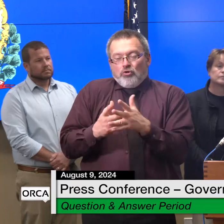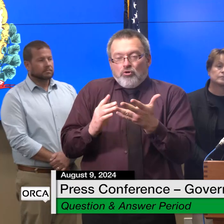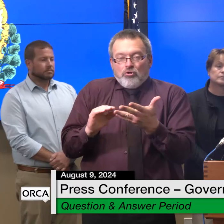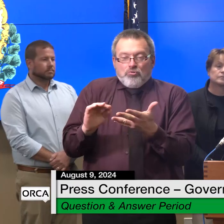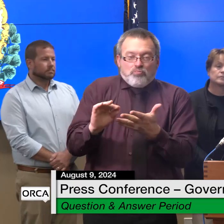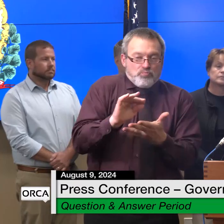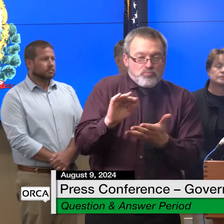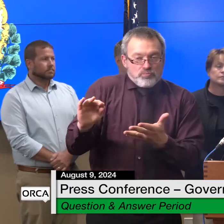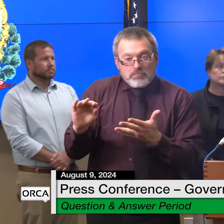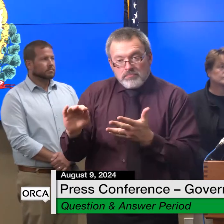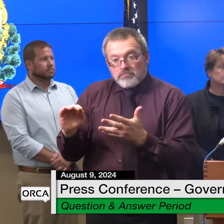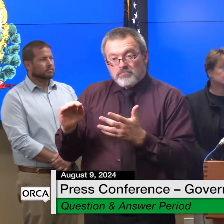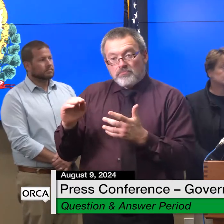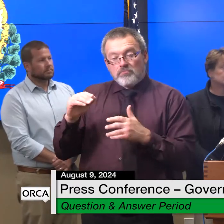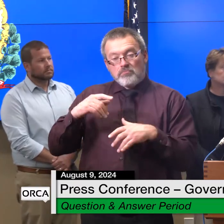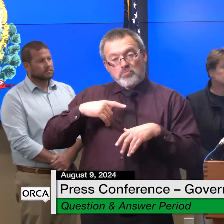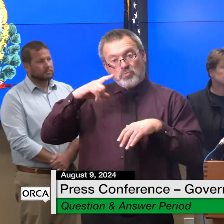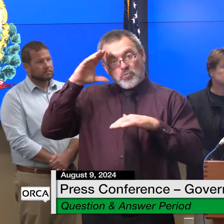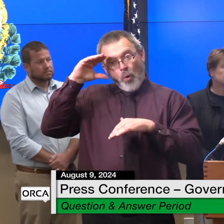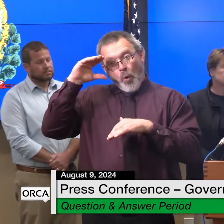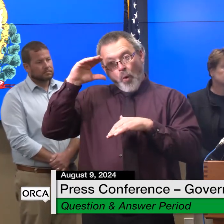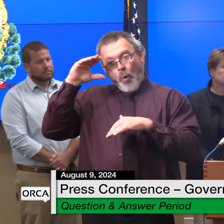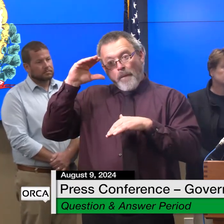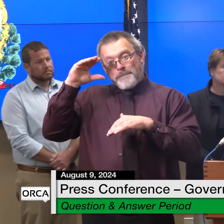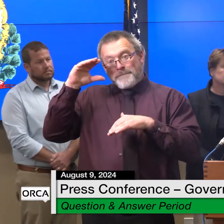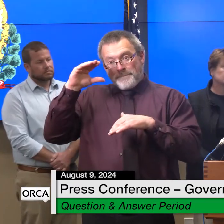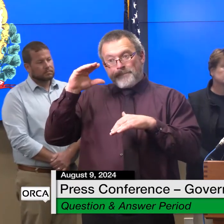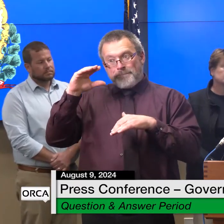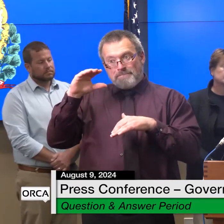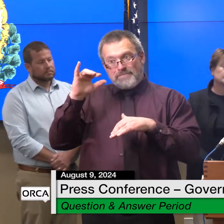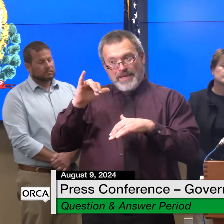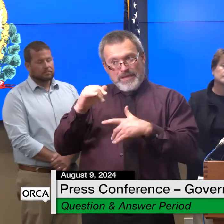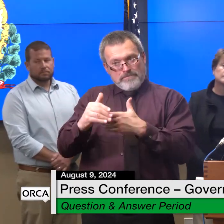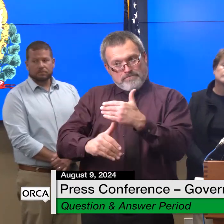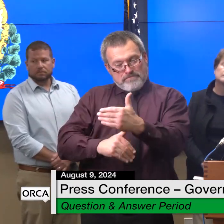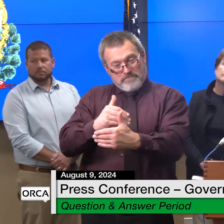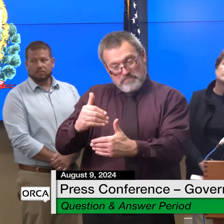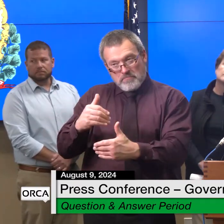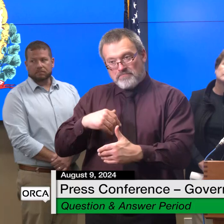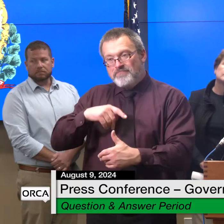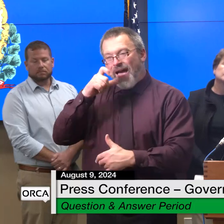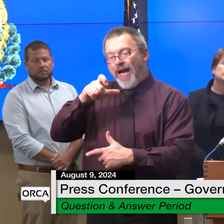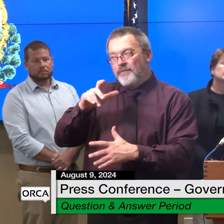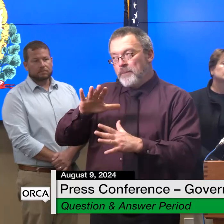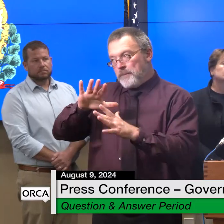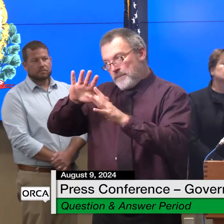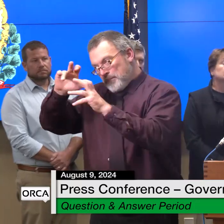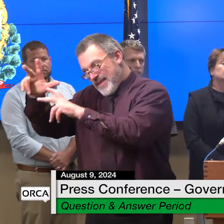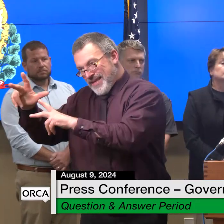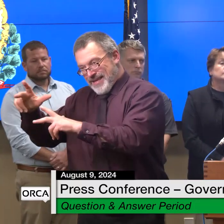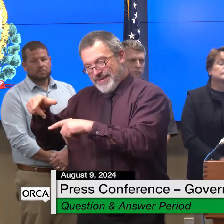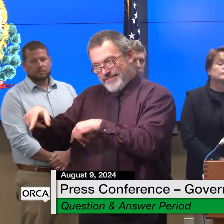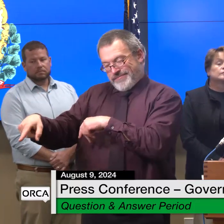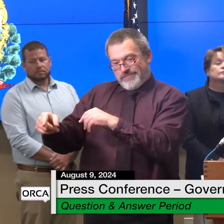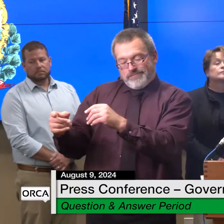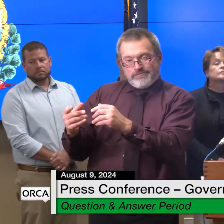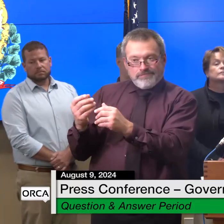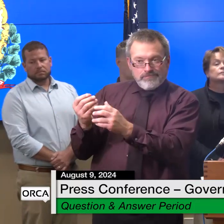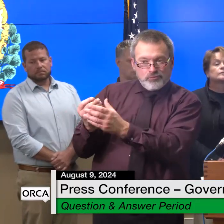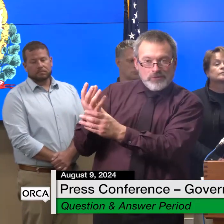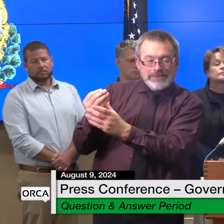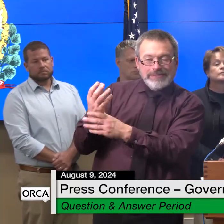here and that we don't have to go back but again we like everything that we do we'll just keep monitoring and um